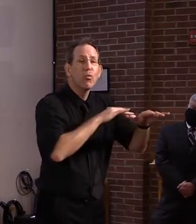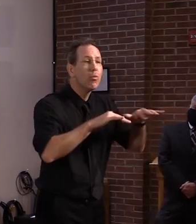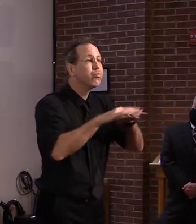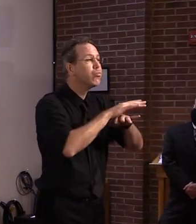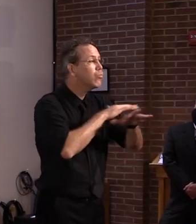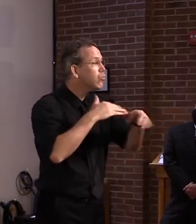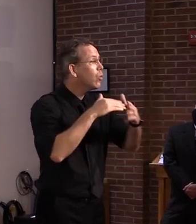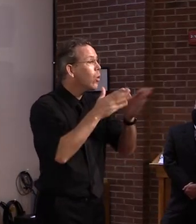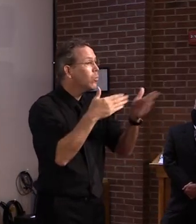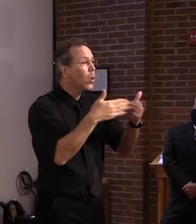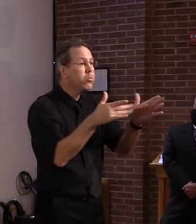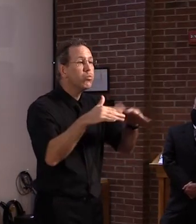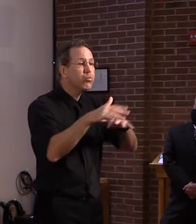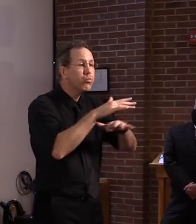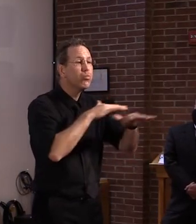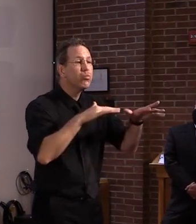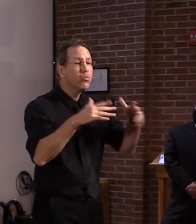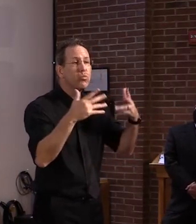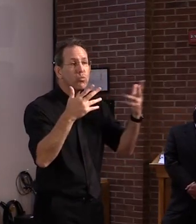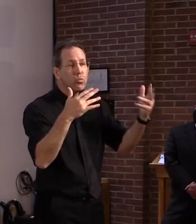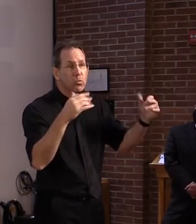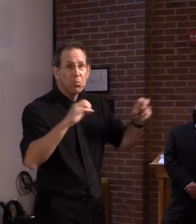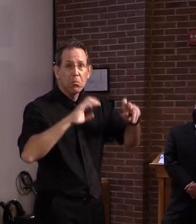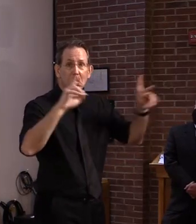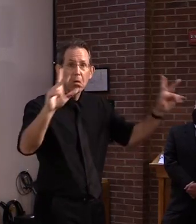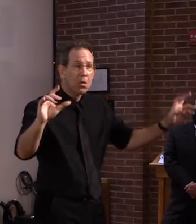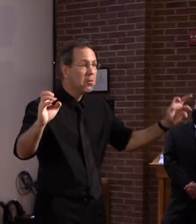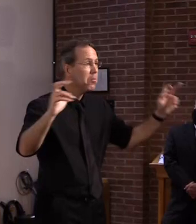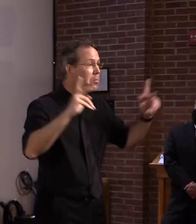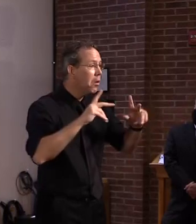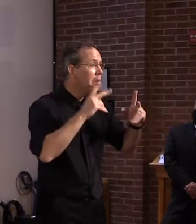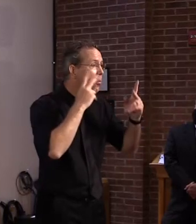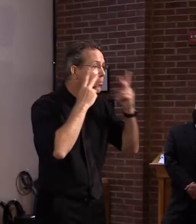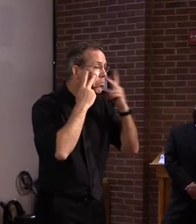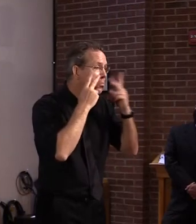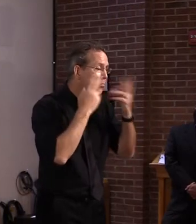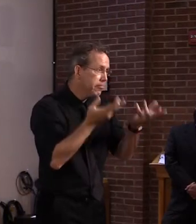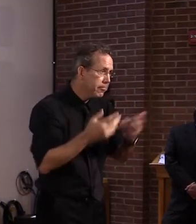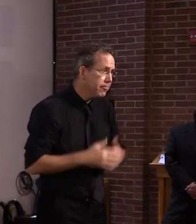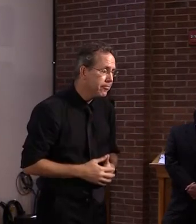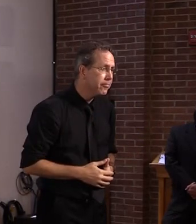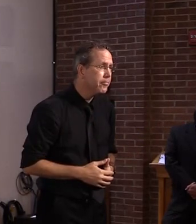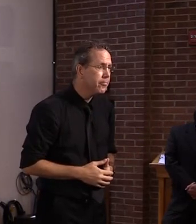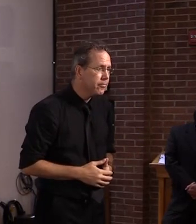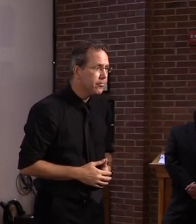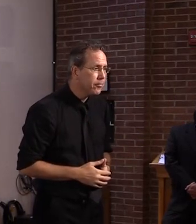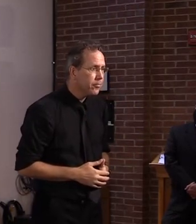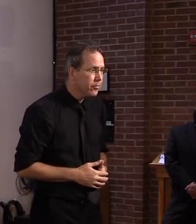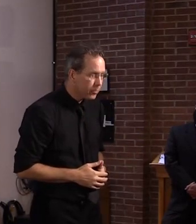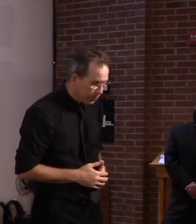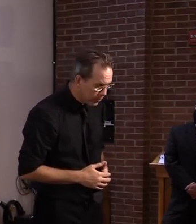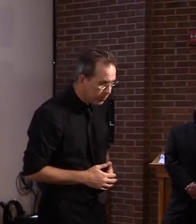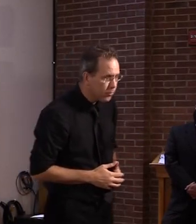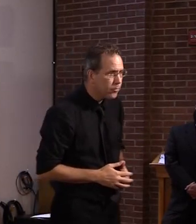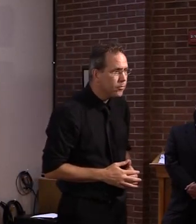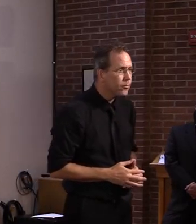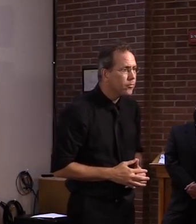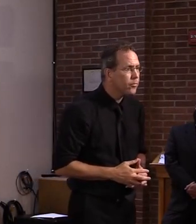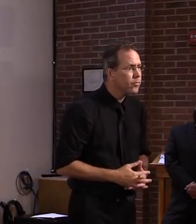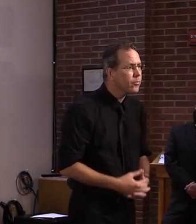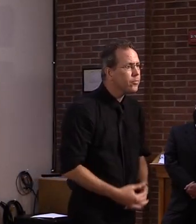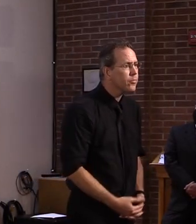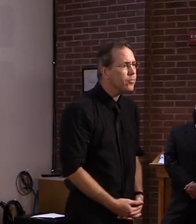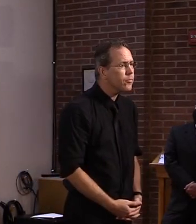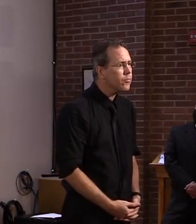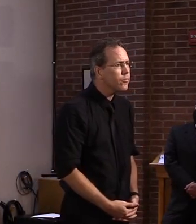are all here together. So it's going to be, in some ways, what, what, I guess, what are you looking at then in, what